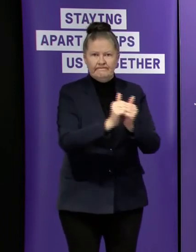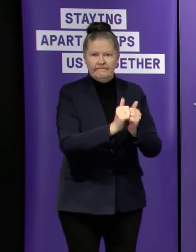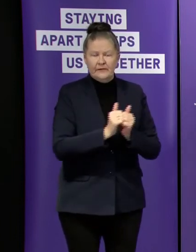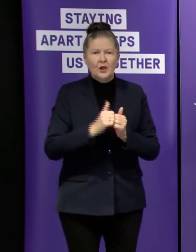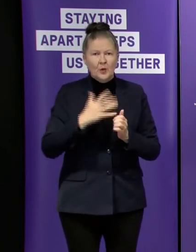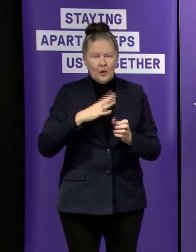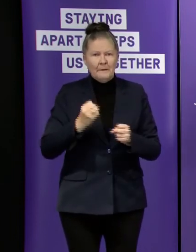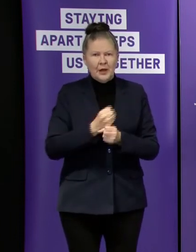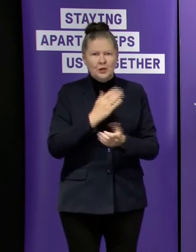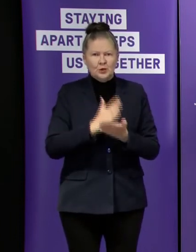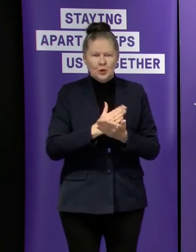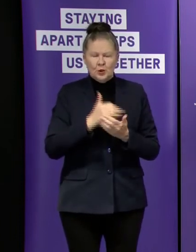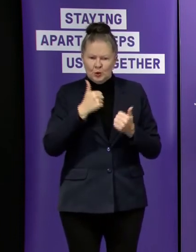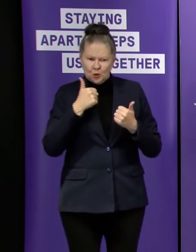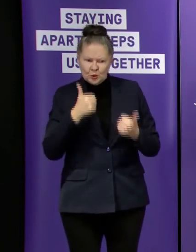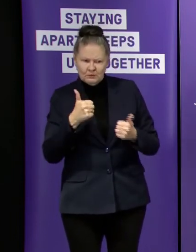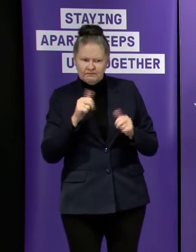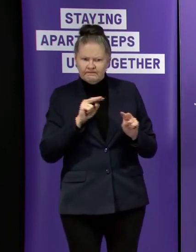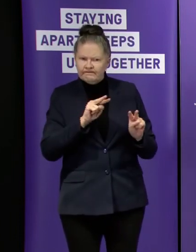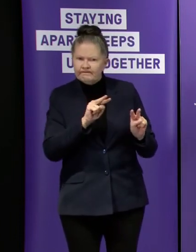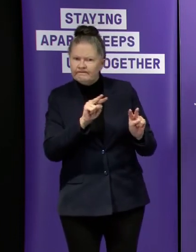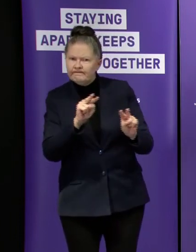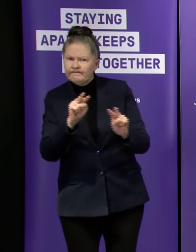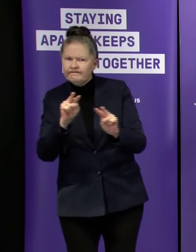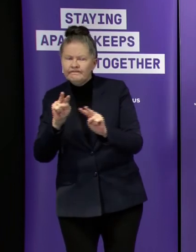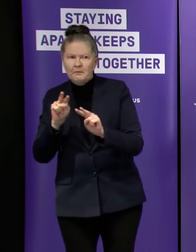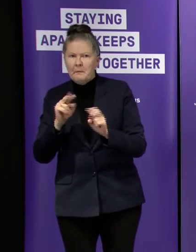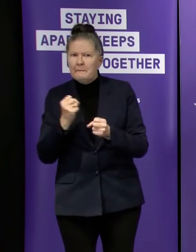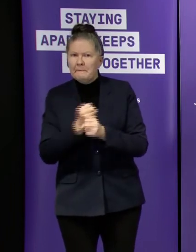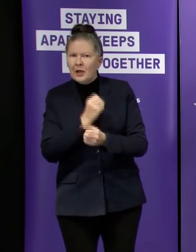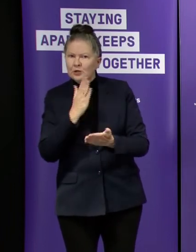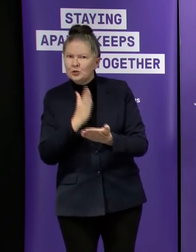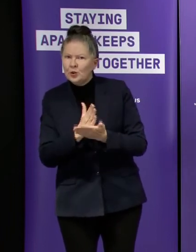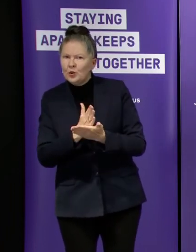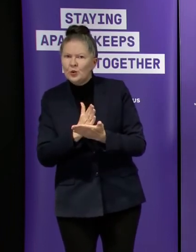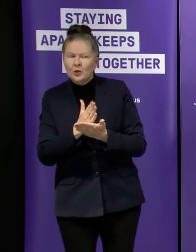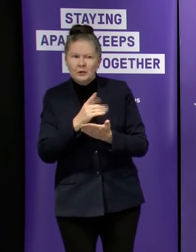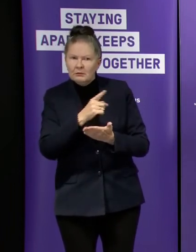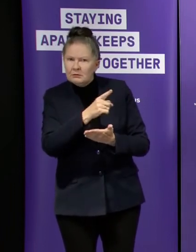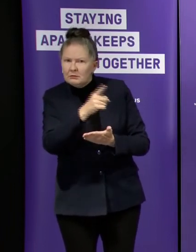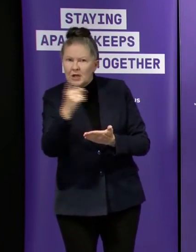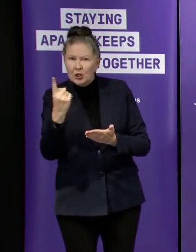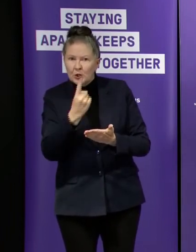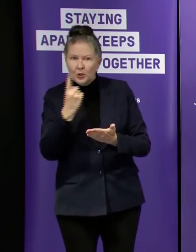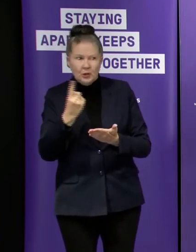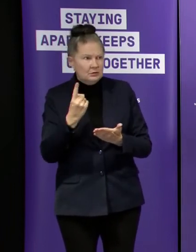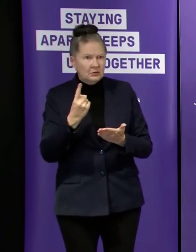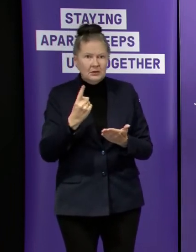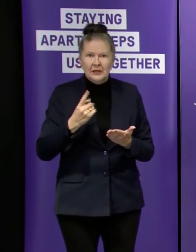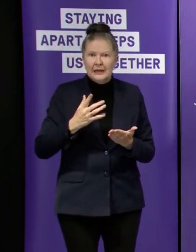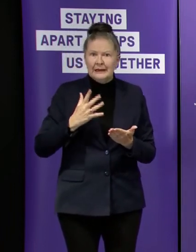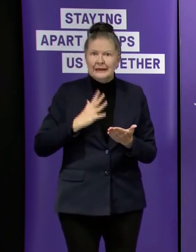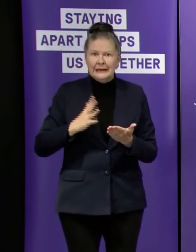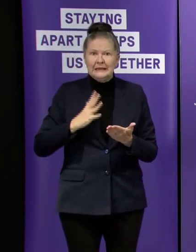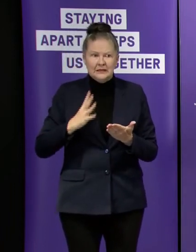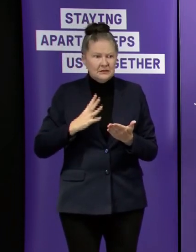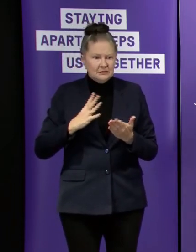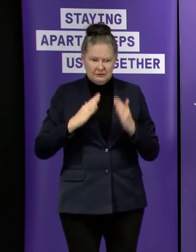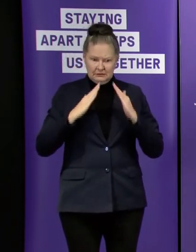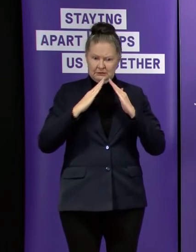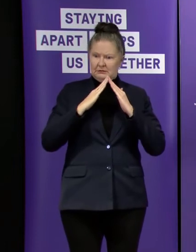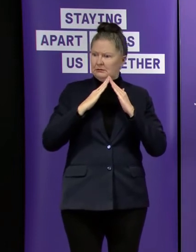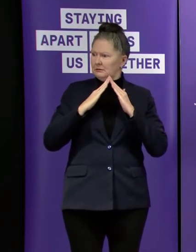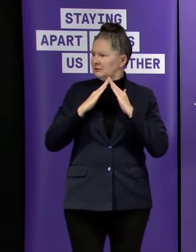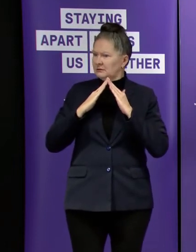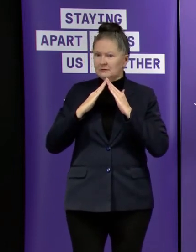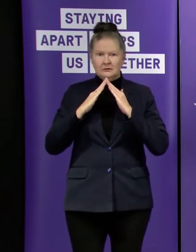we strike the right balance uh that those who depend upon uh tenancy arrangements uh